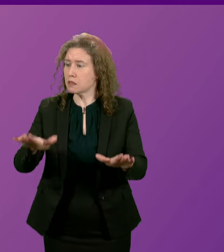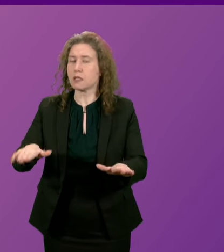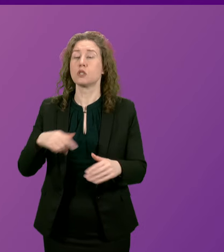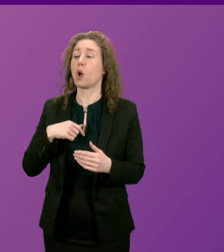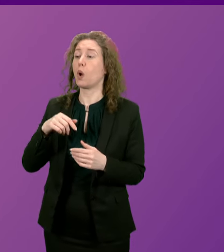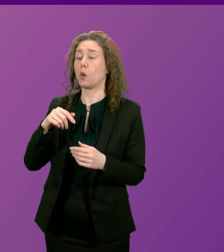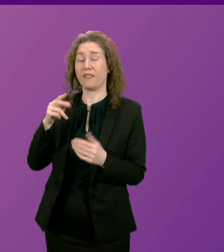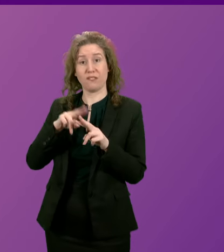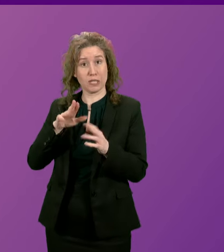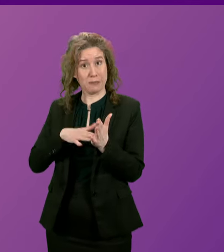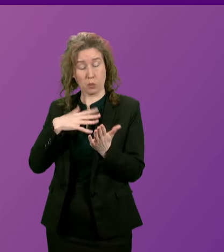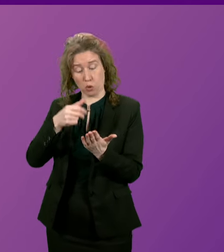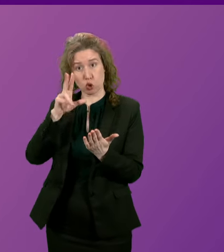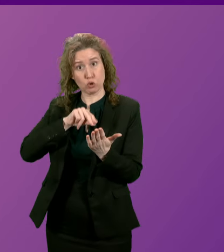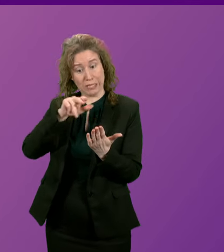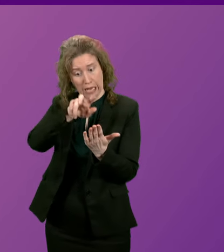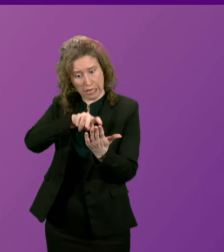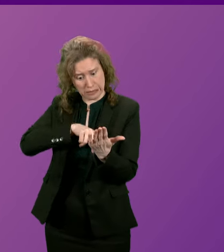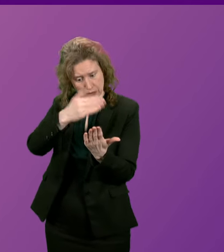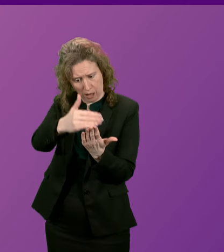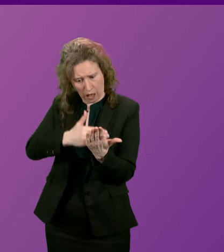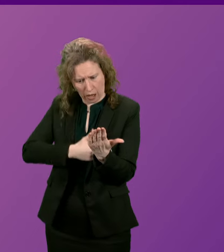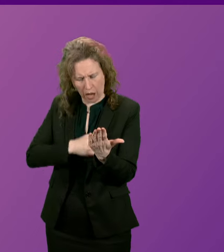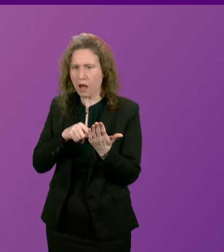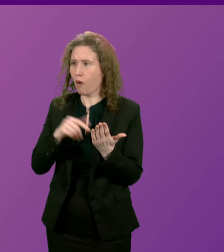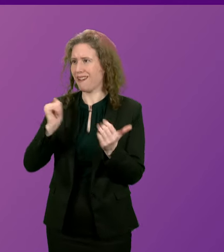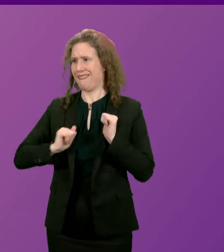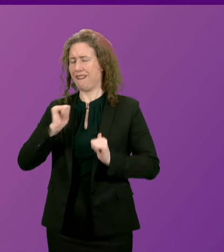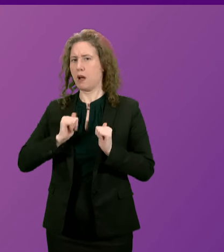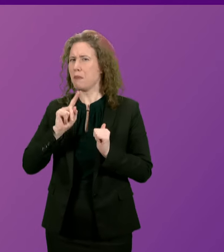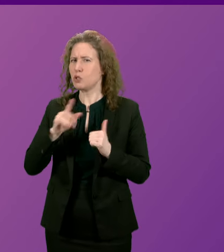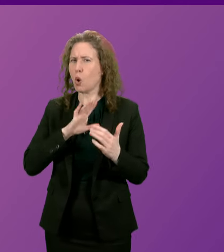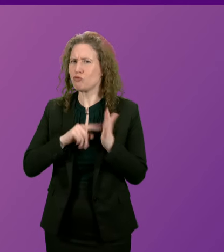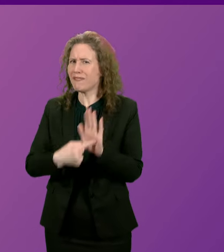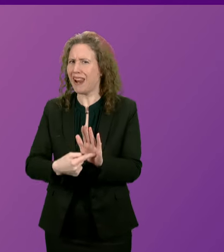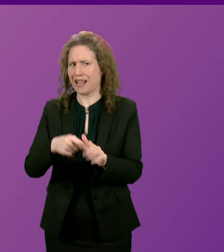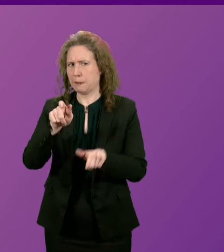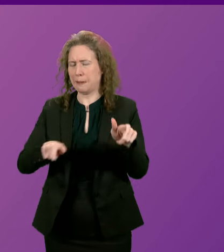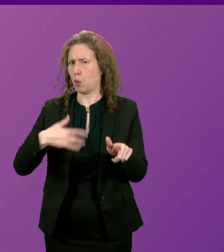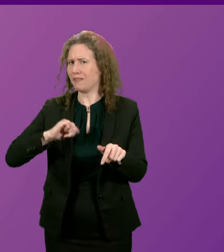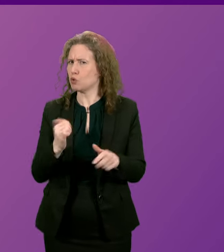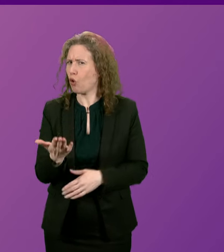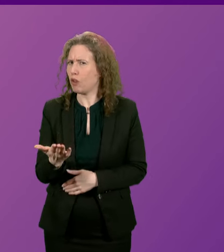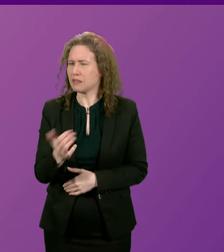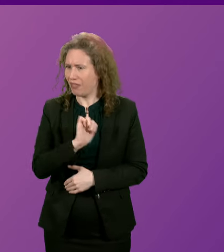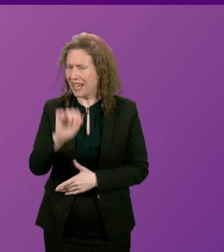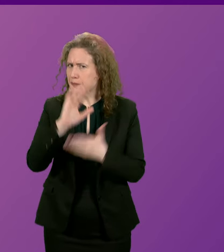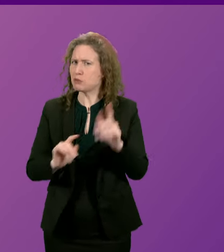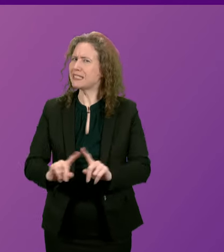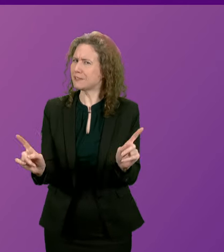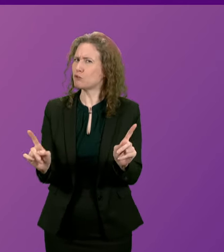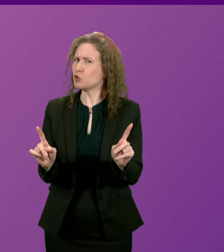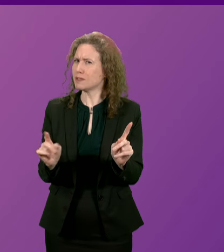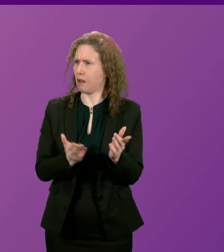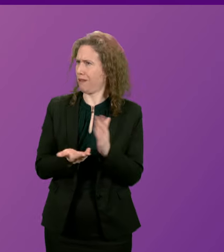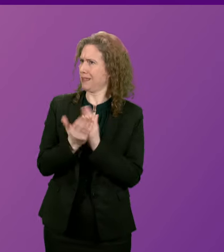out, it doesn't reflect the lived reality for people in Scotland right now under this SNP government. And so,